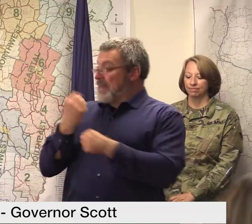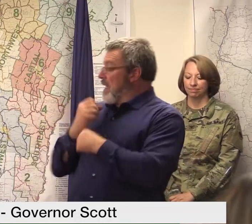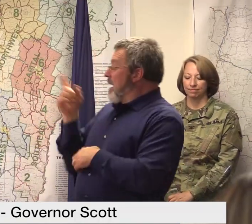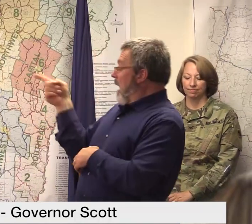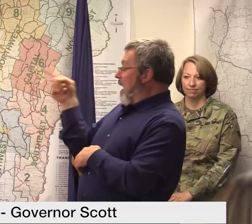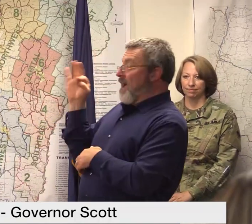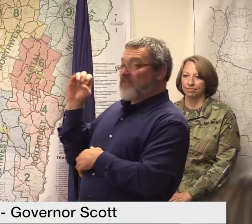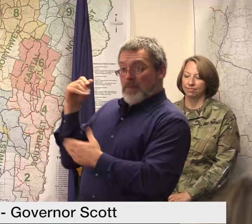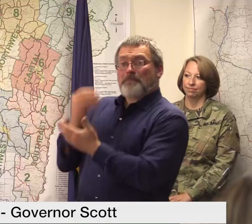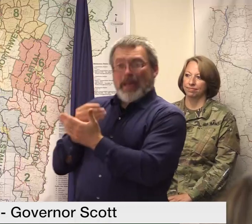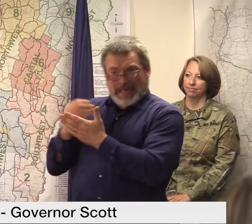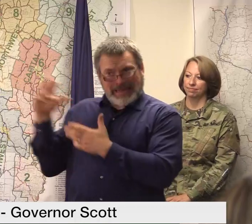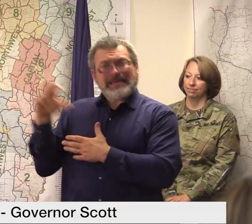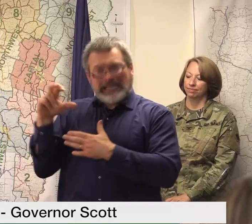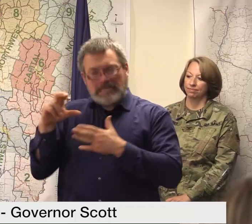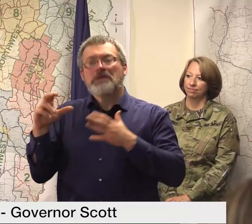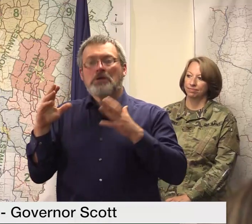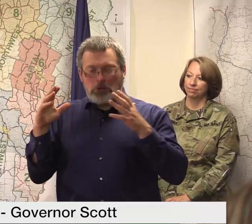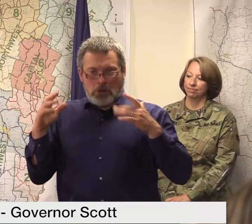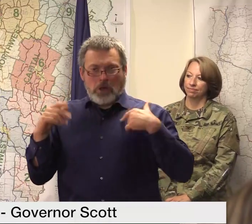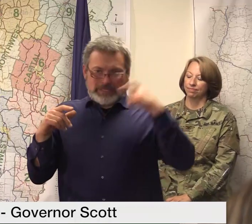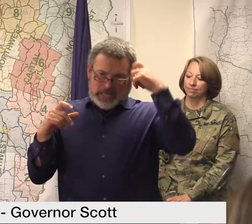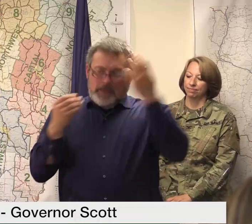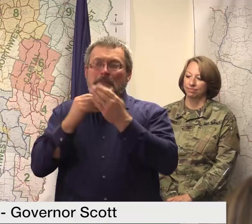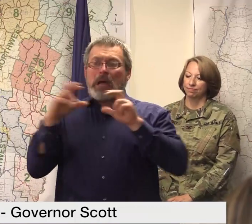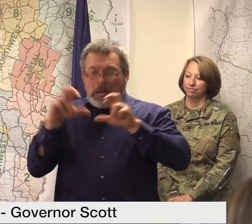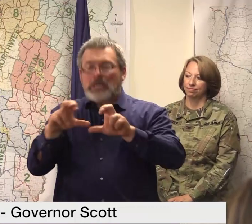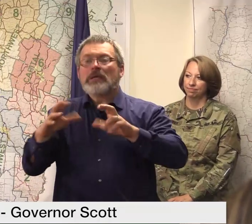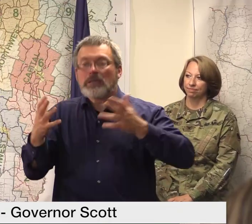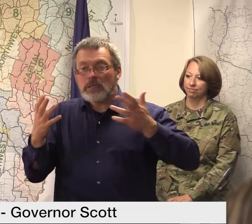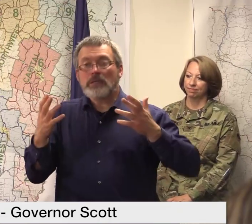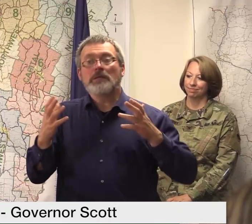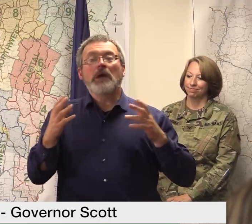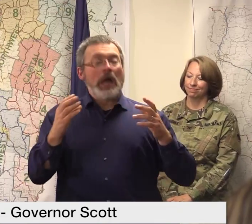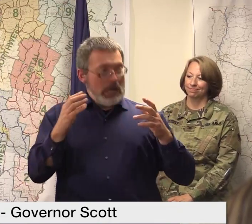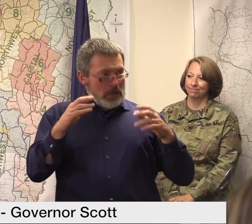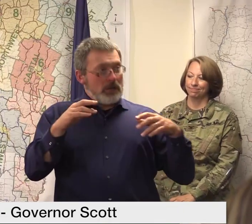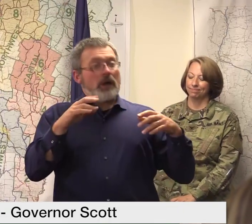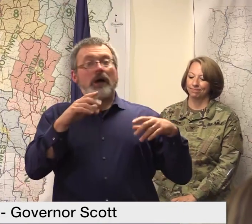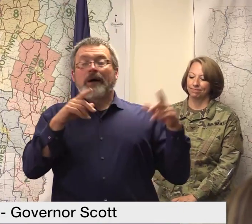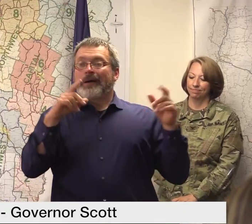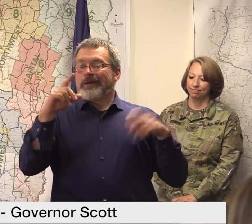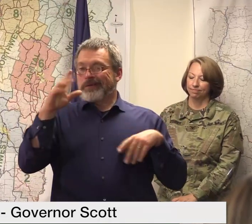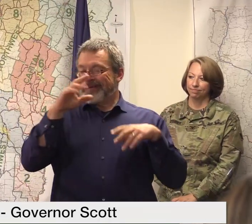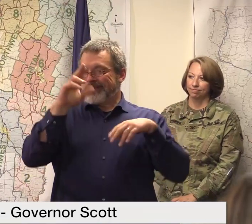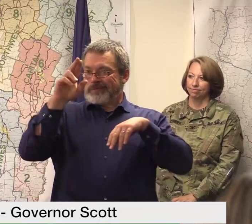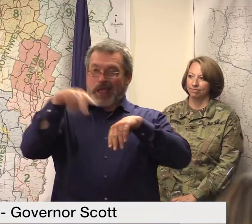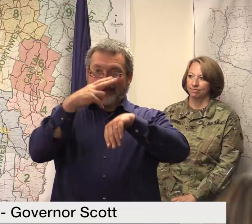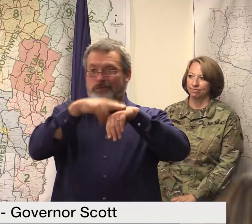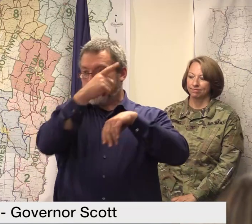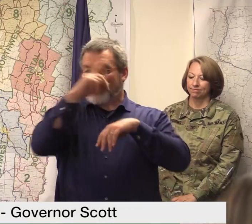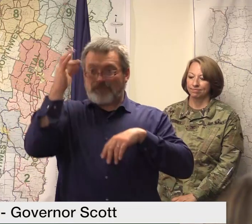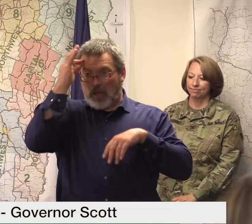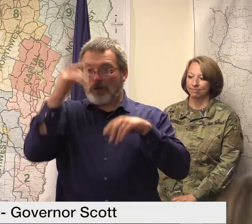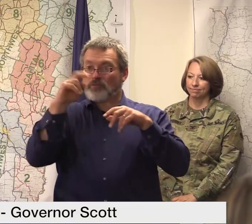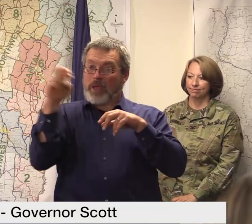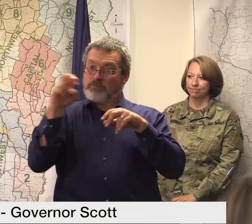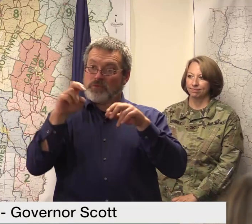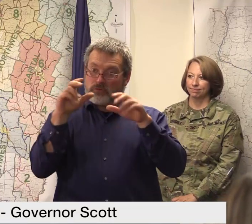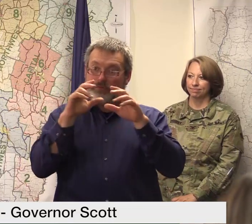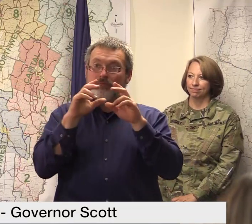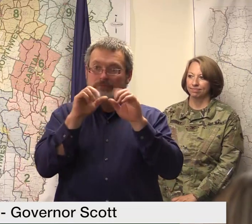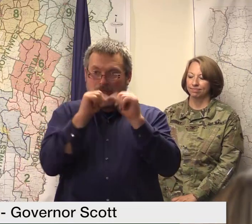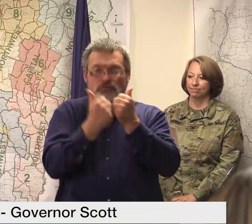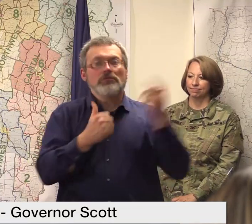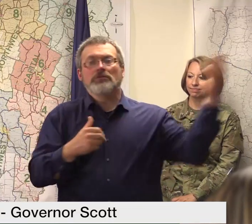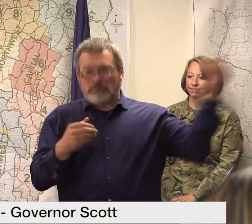fema uh and again uh transportation funds so we feel we're we're in good shape